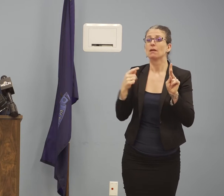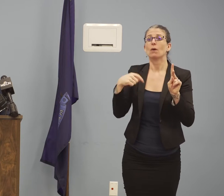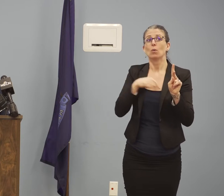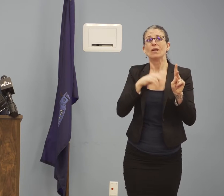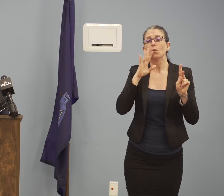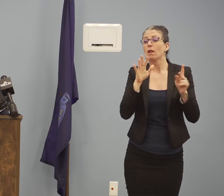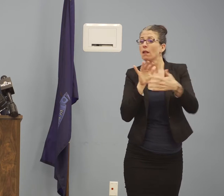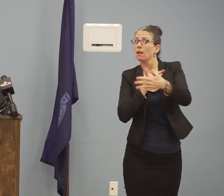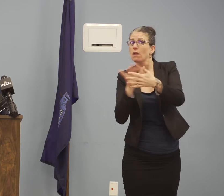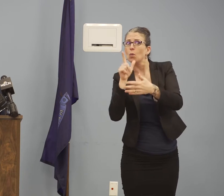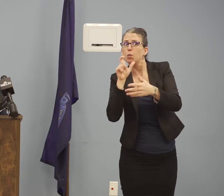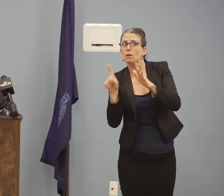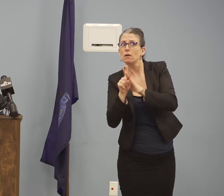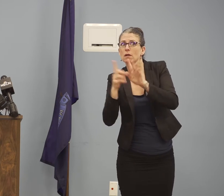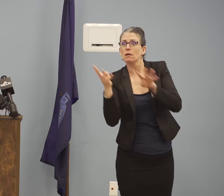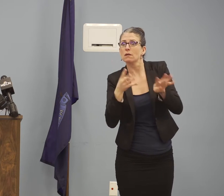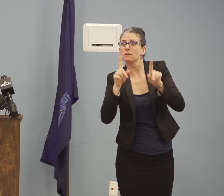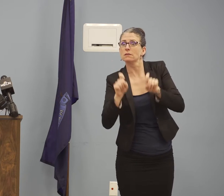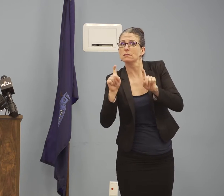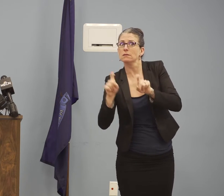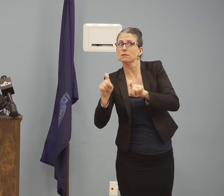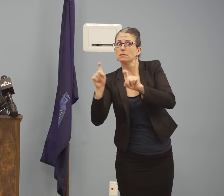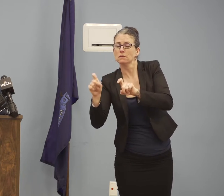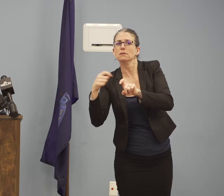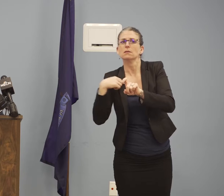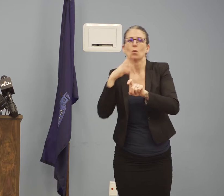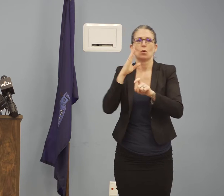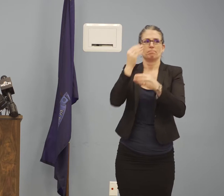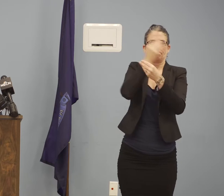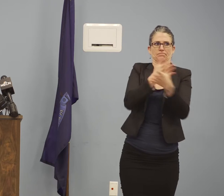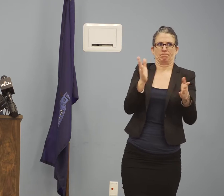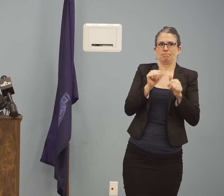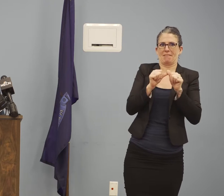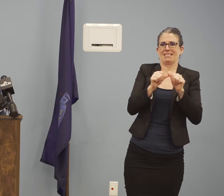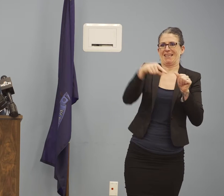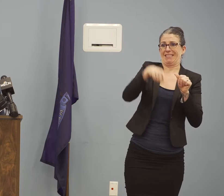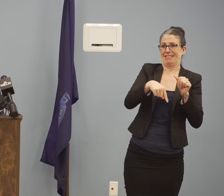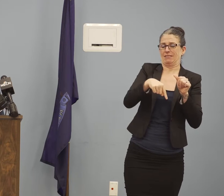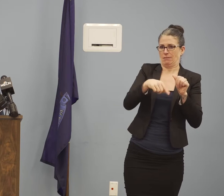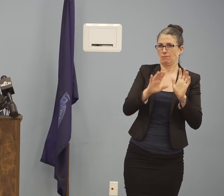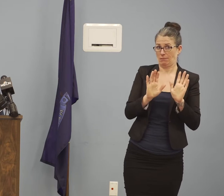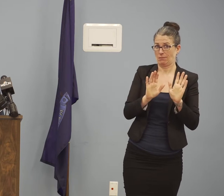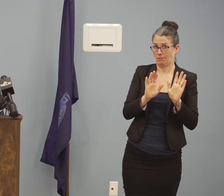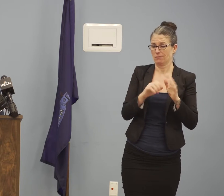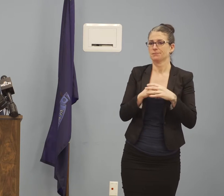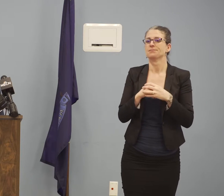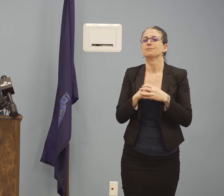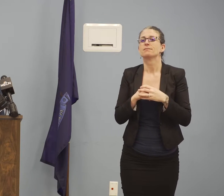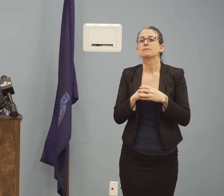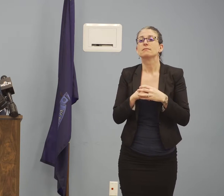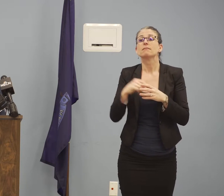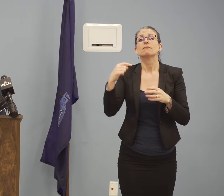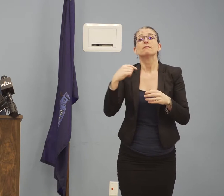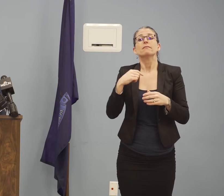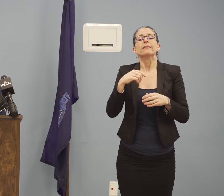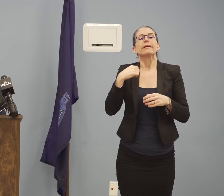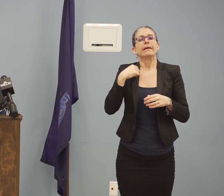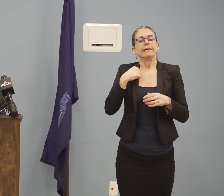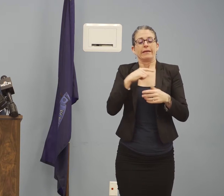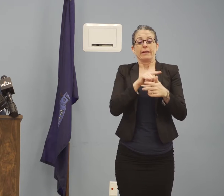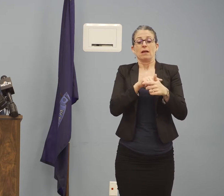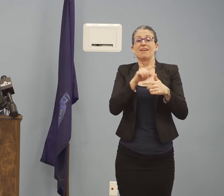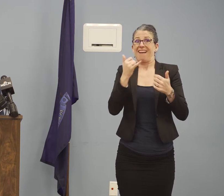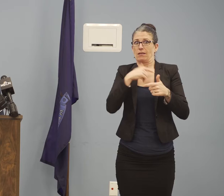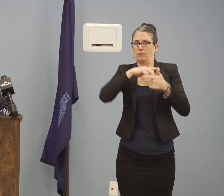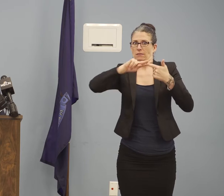In addition, while I not mandating, I would strongly urge non-essential public-facing